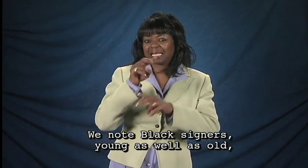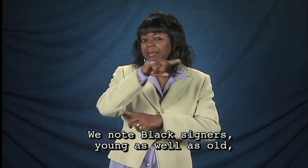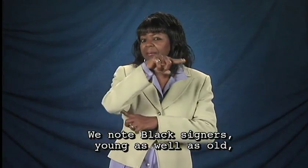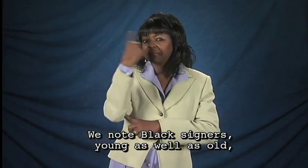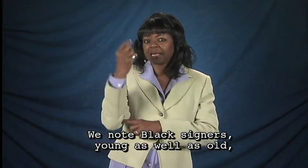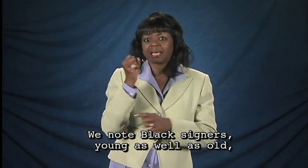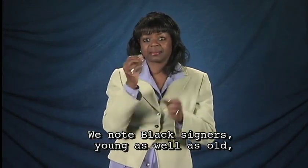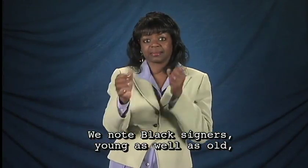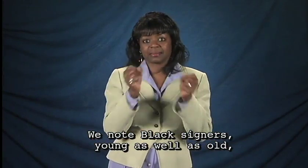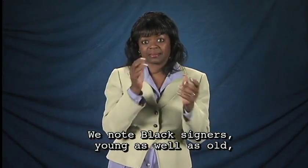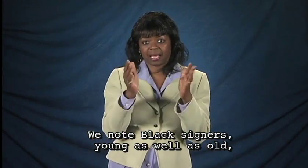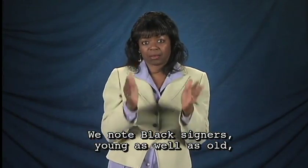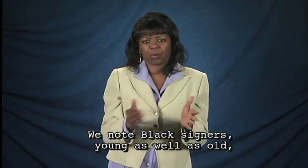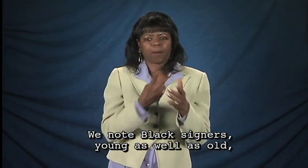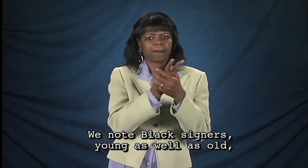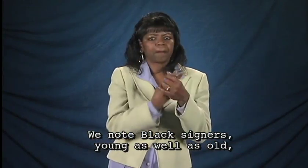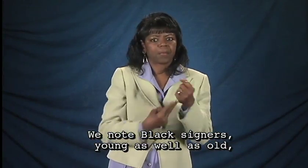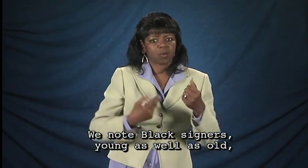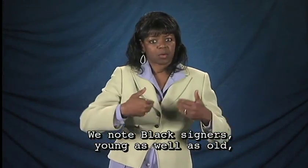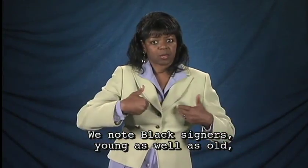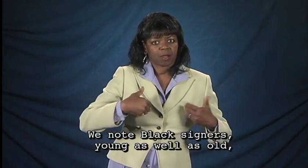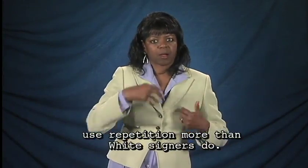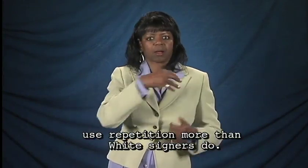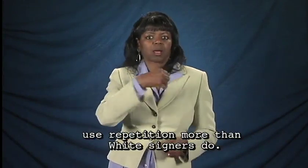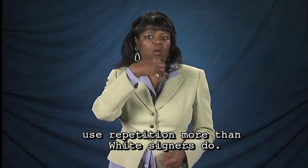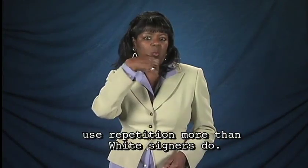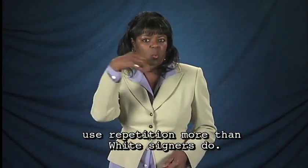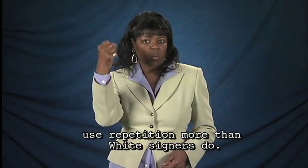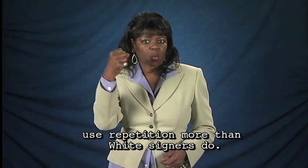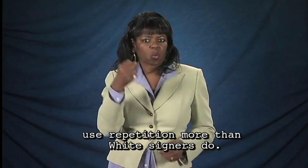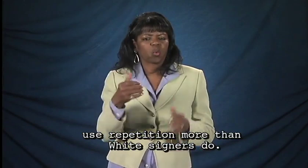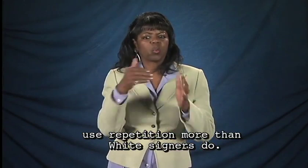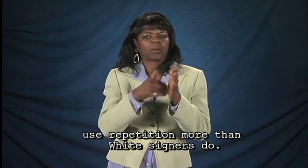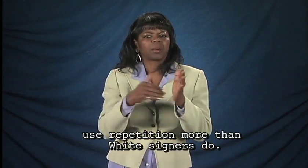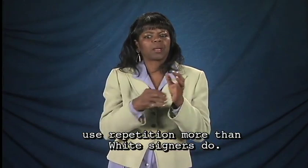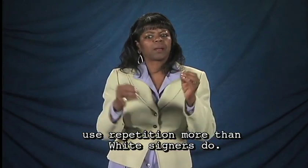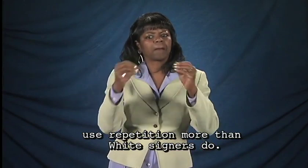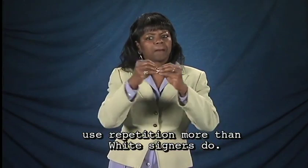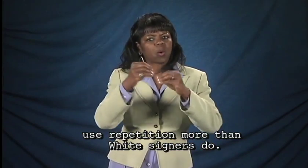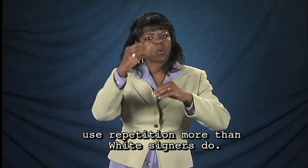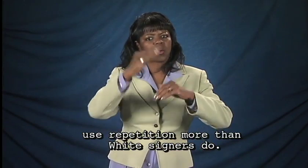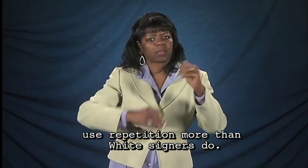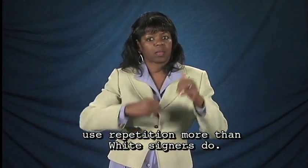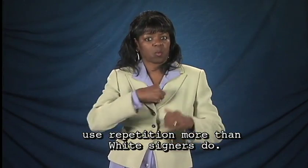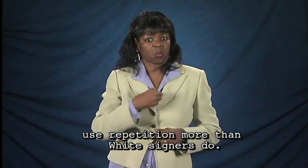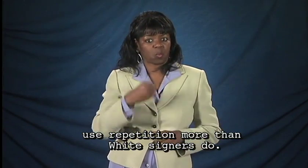We note black signers, young as well as old, use repetition more than white signers do.